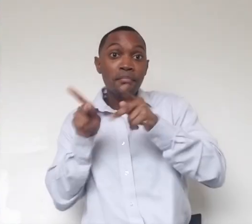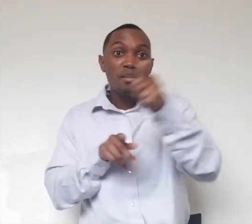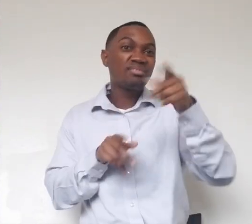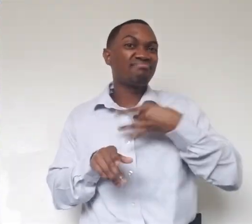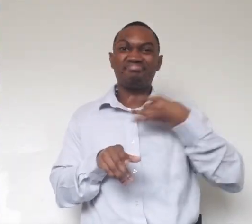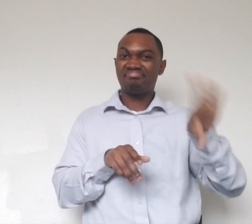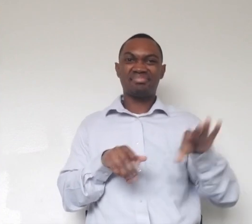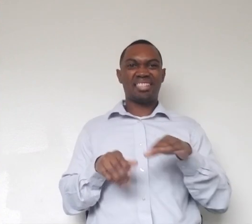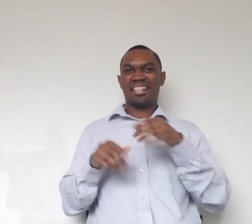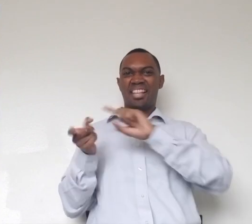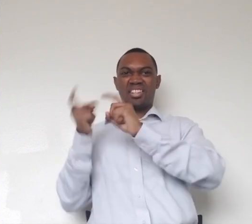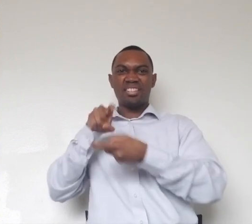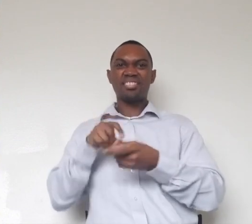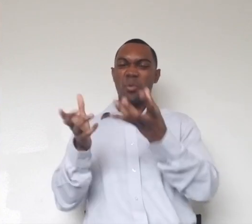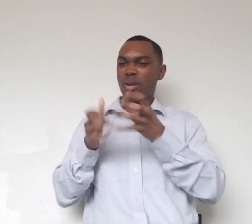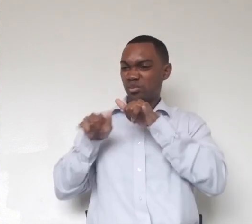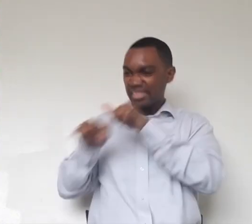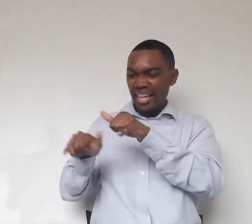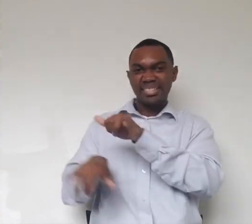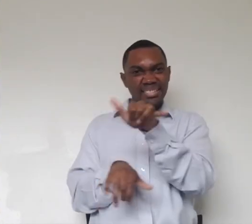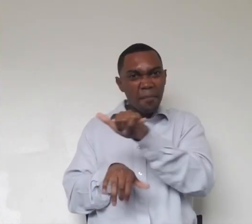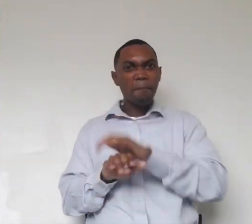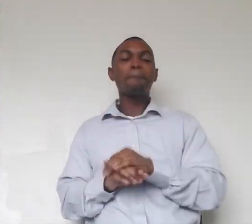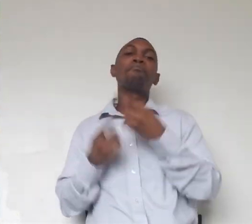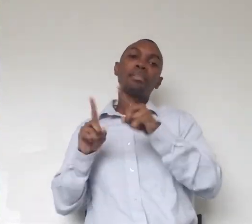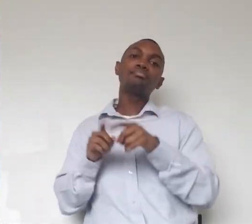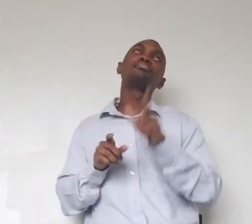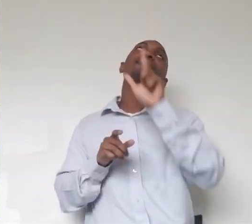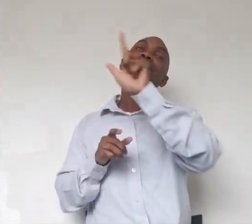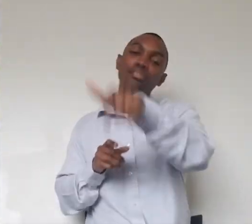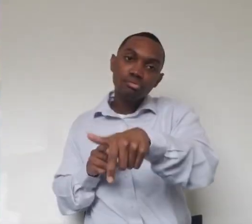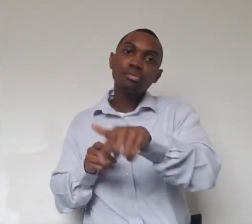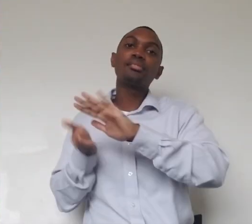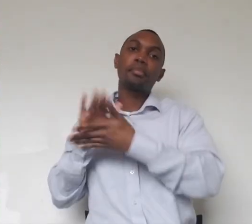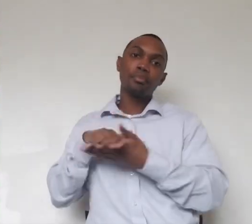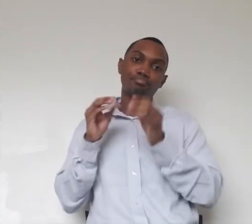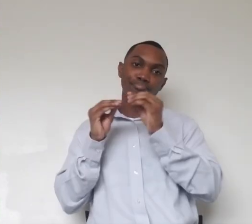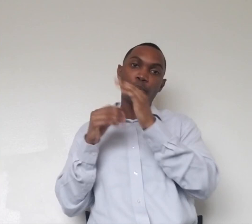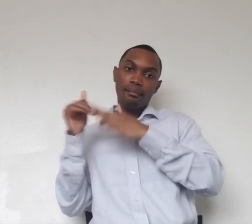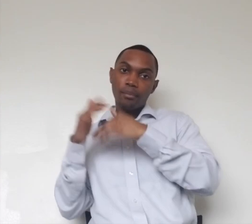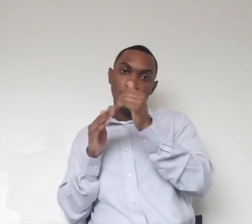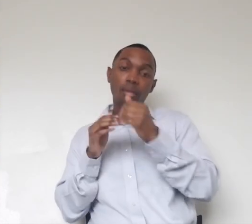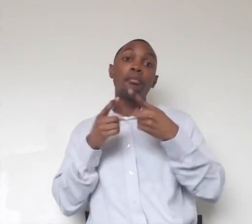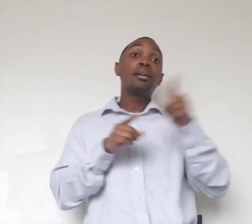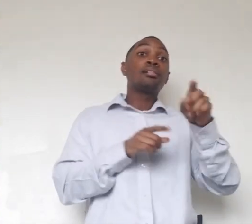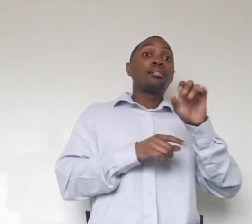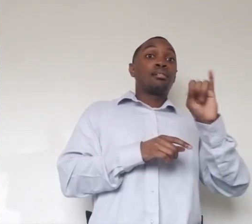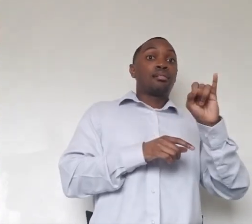why can't things just stay the way they are? But he always adjusts well and gets comfortable with time. Imani, very different on the other hand. Imani came out day one and